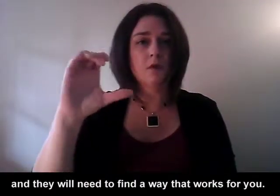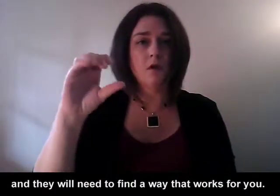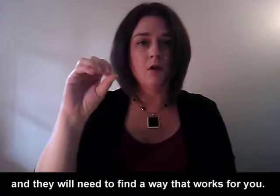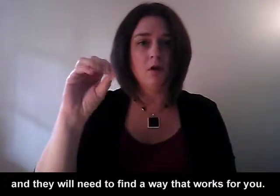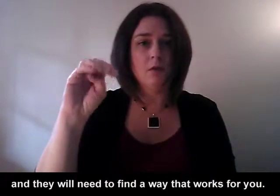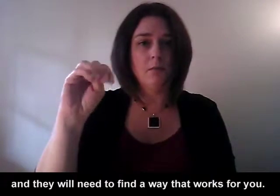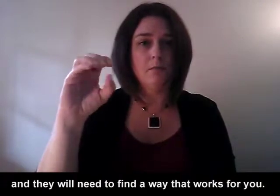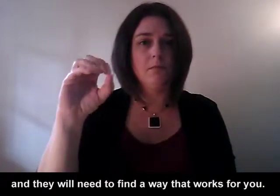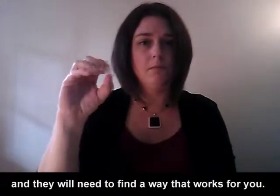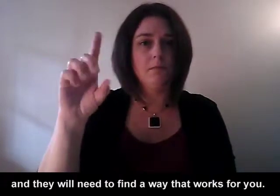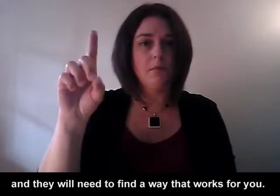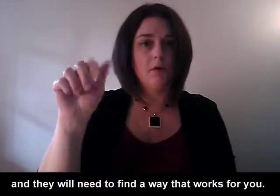works for you.